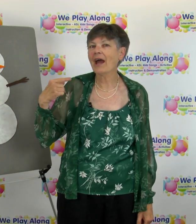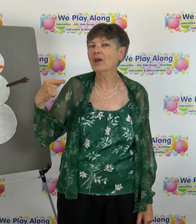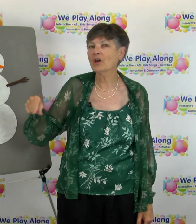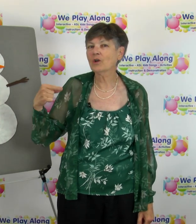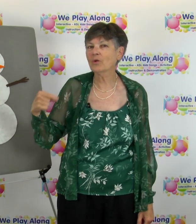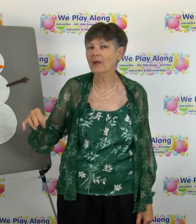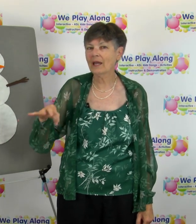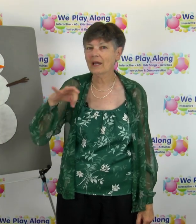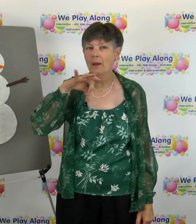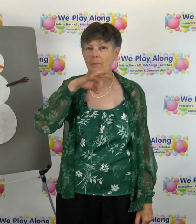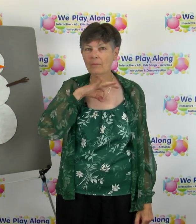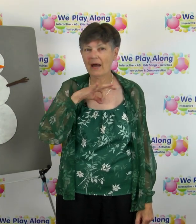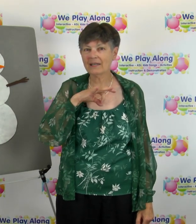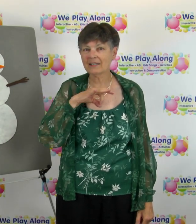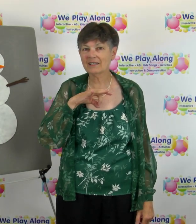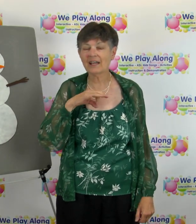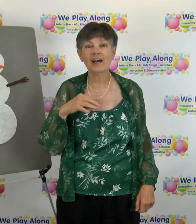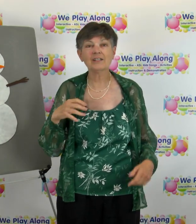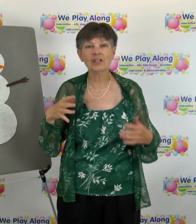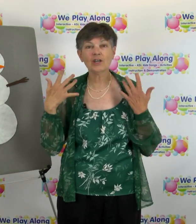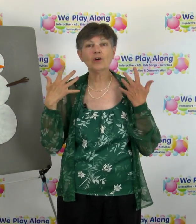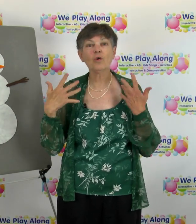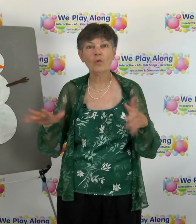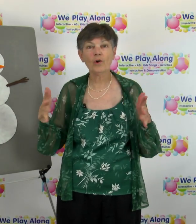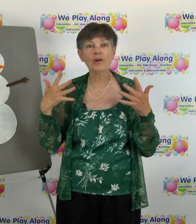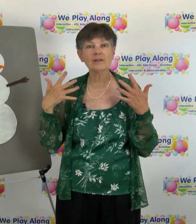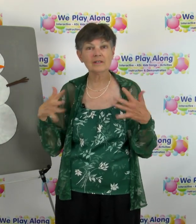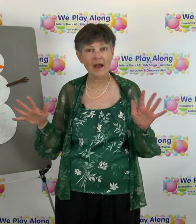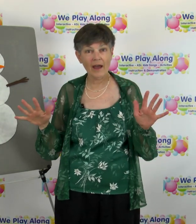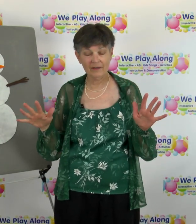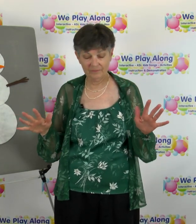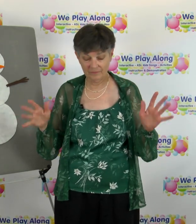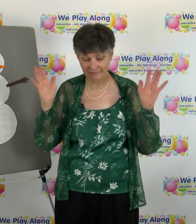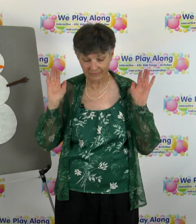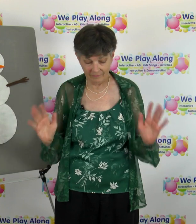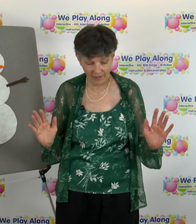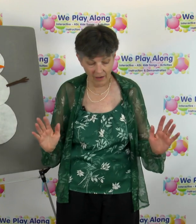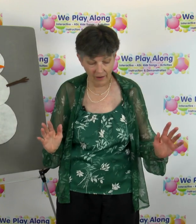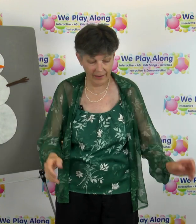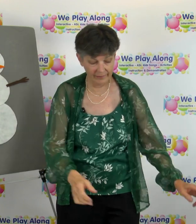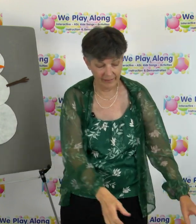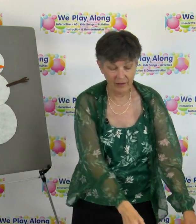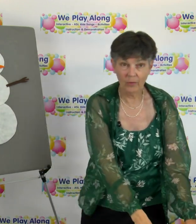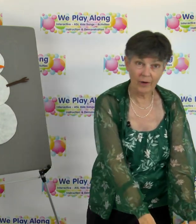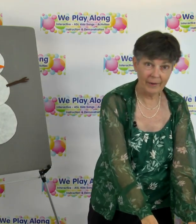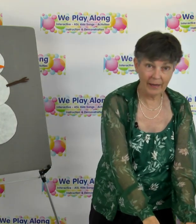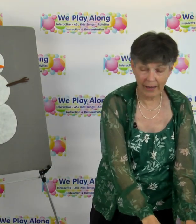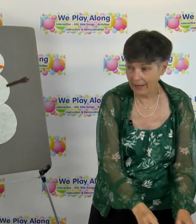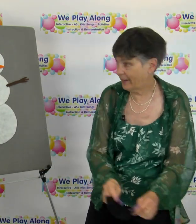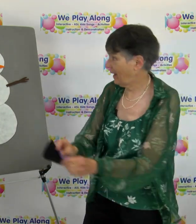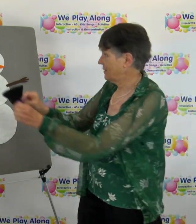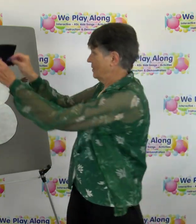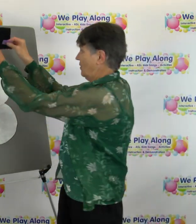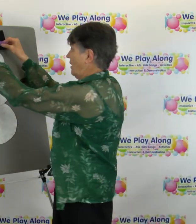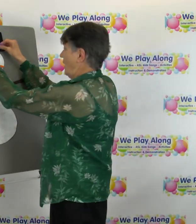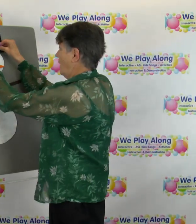green buttons until we're done all right what are we gonna add next okay